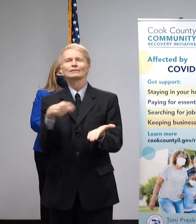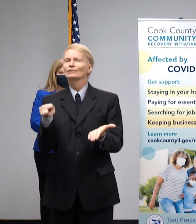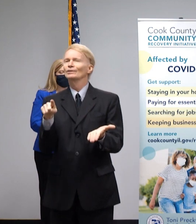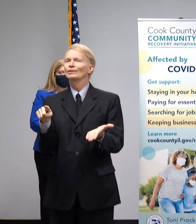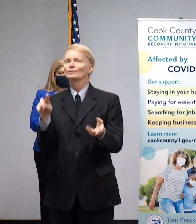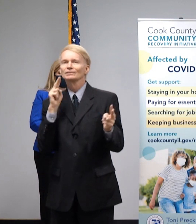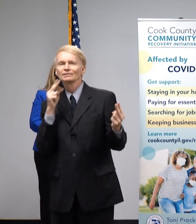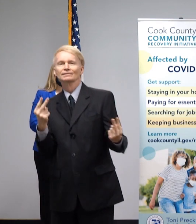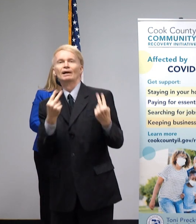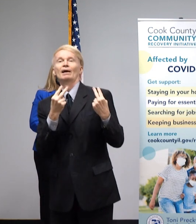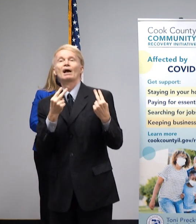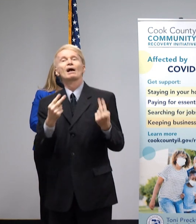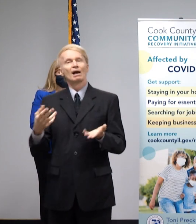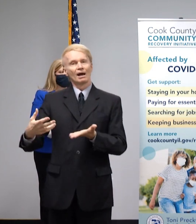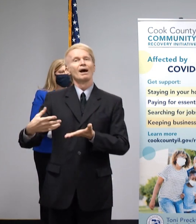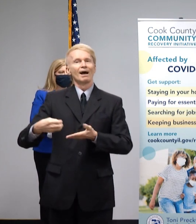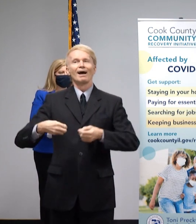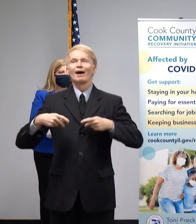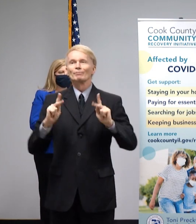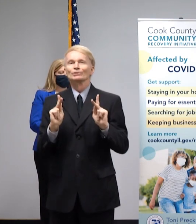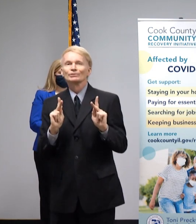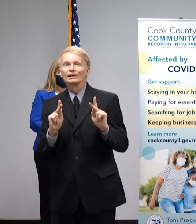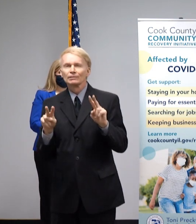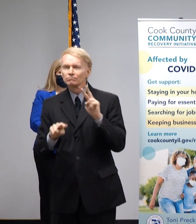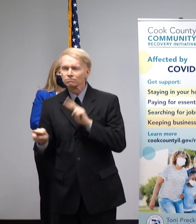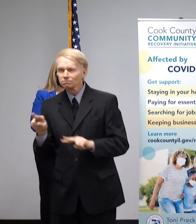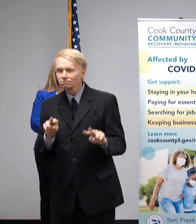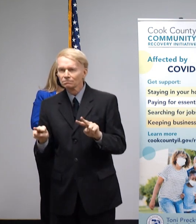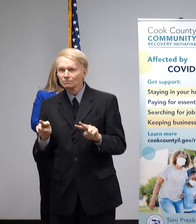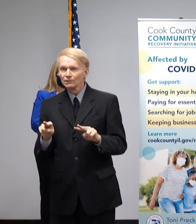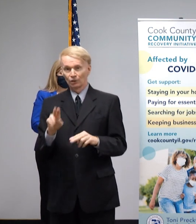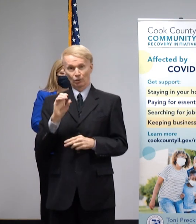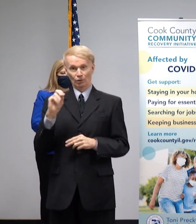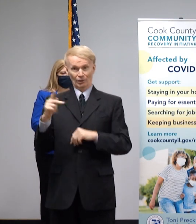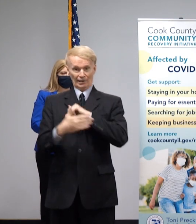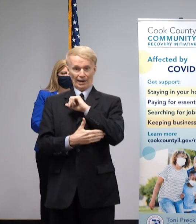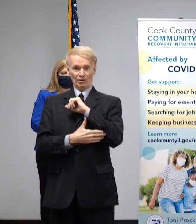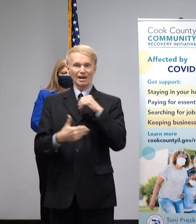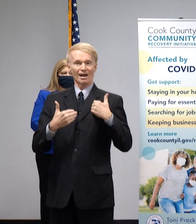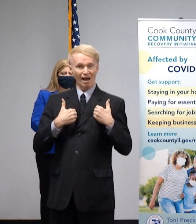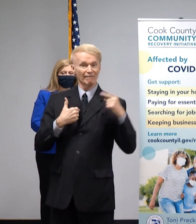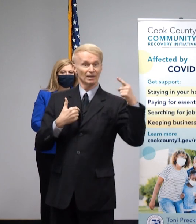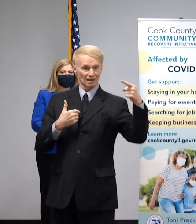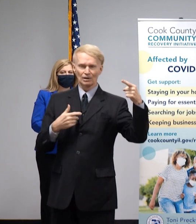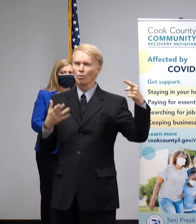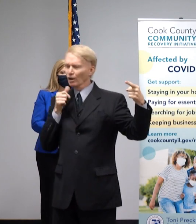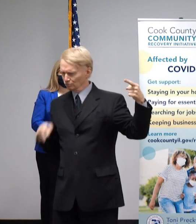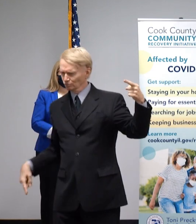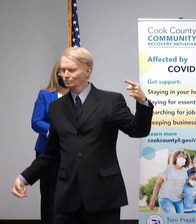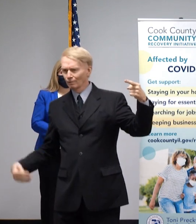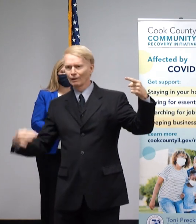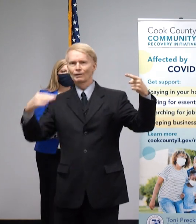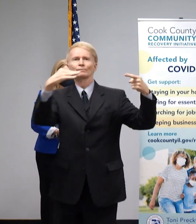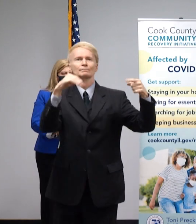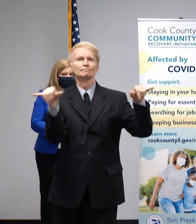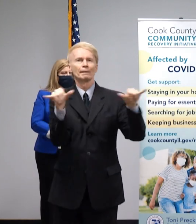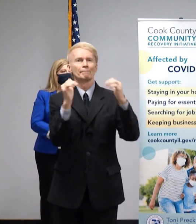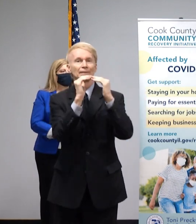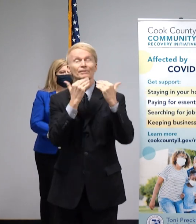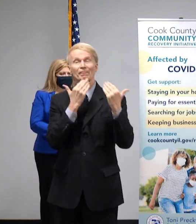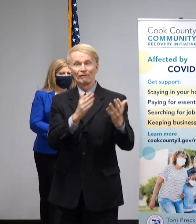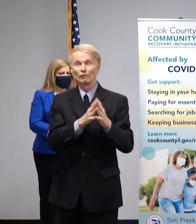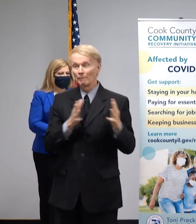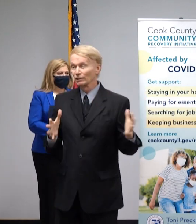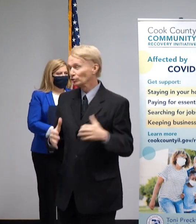state, our region, and our country to take a look at what's happening at Cook County and to step up and do the same thing. Thank you very much.